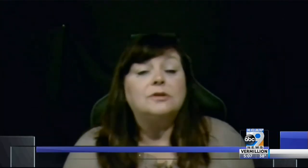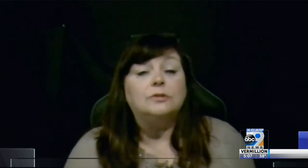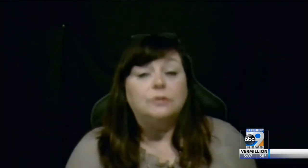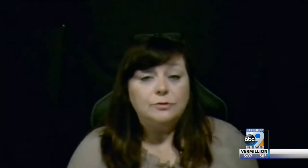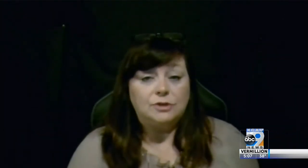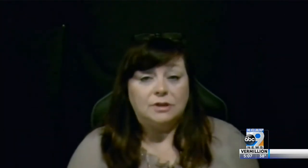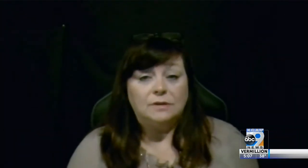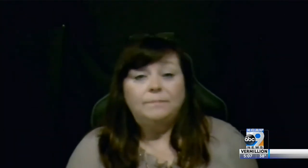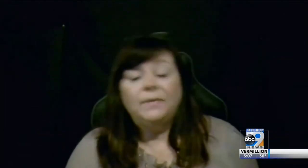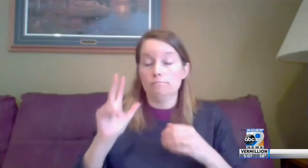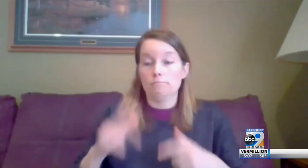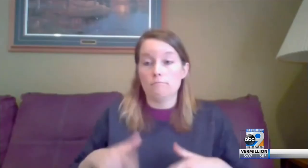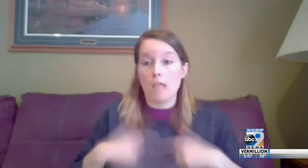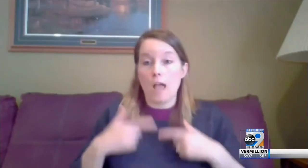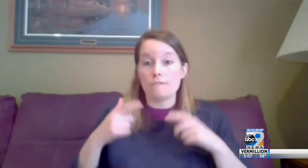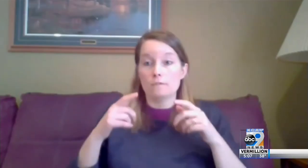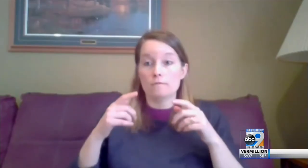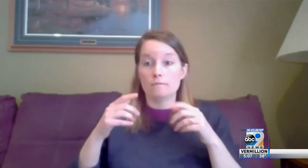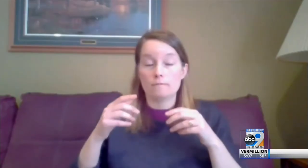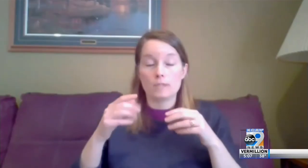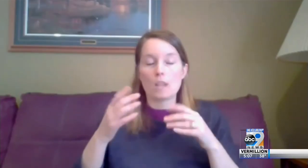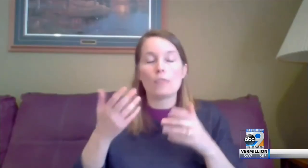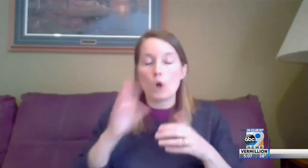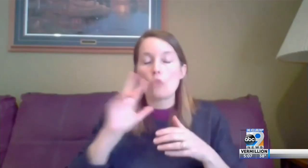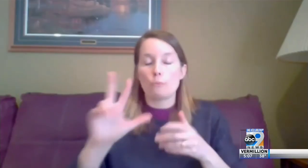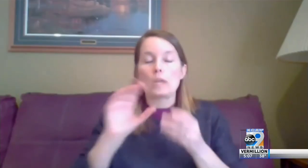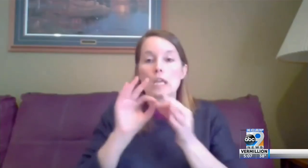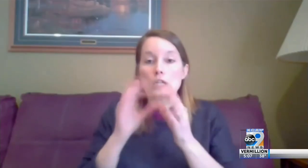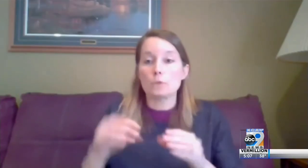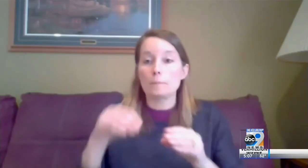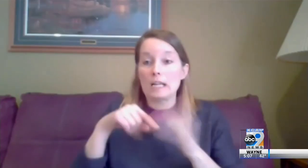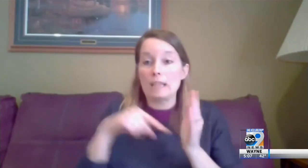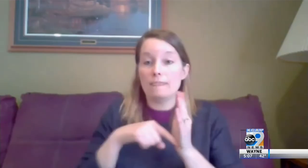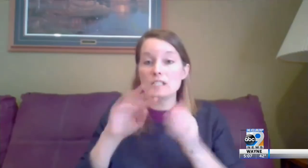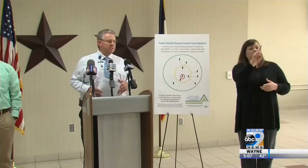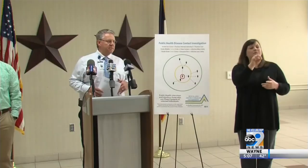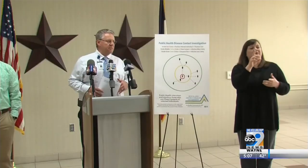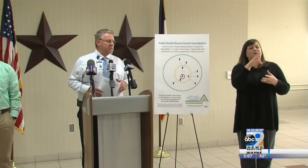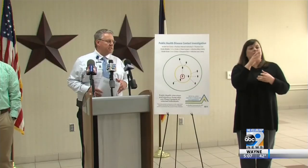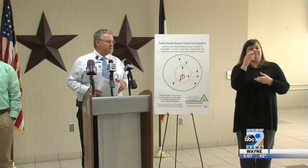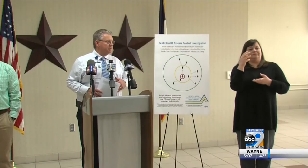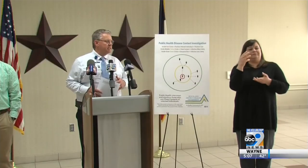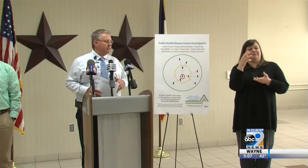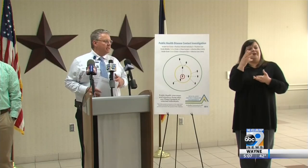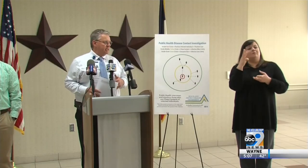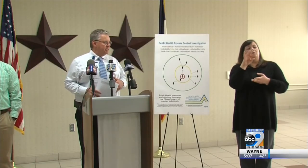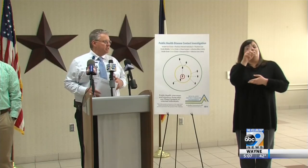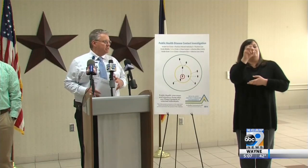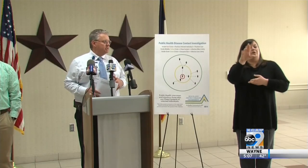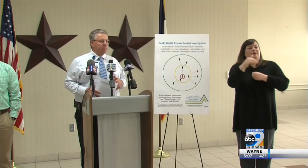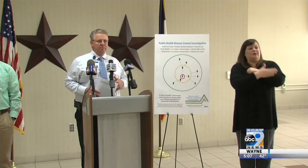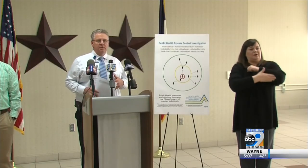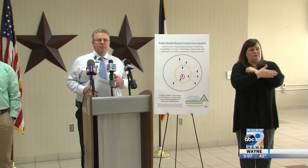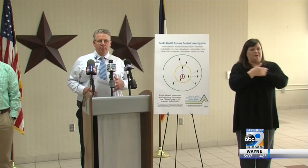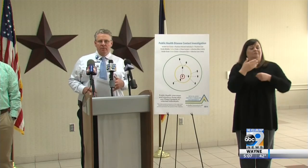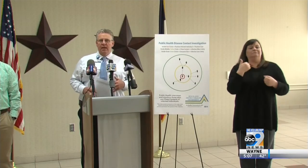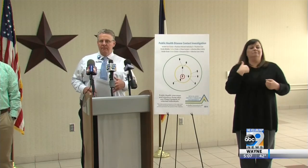solution. Tara Berglin was born deaf. She says she relies on the community interpreters especially for COVID-19 information.